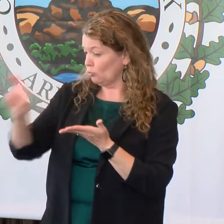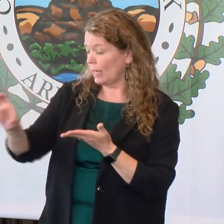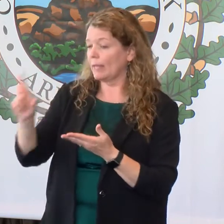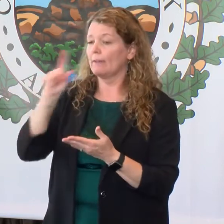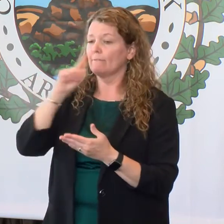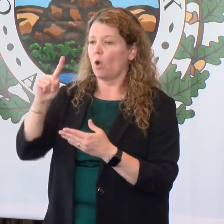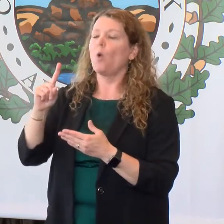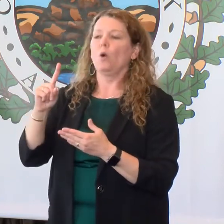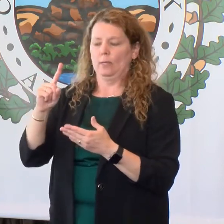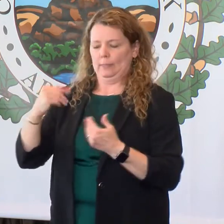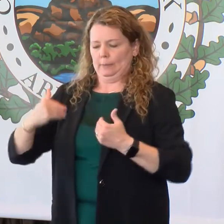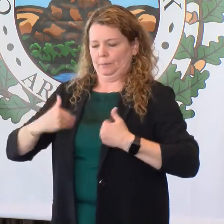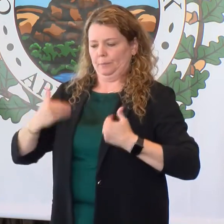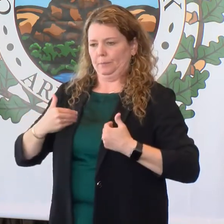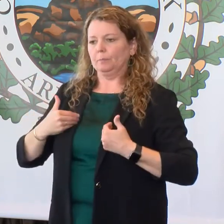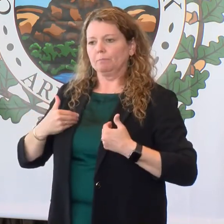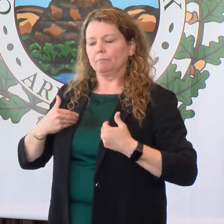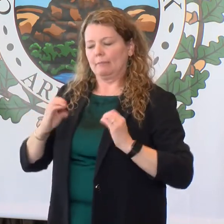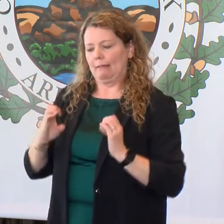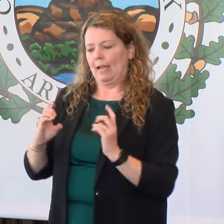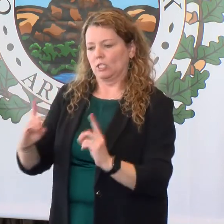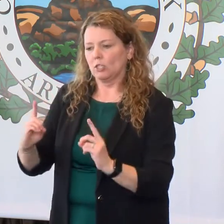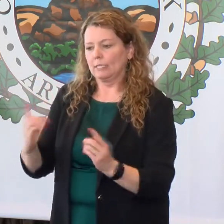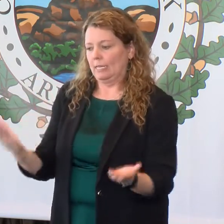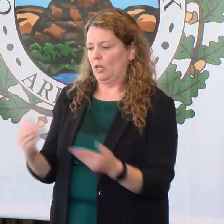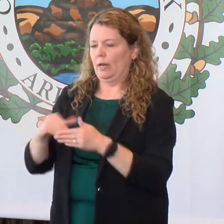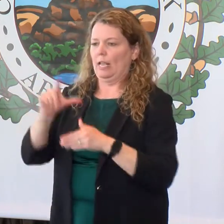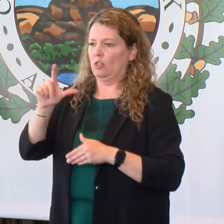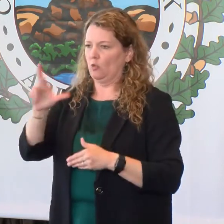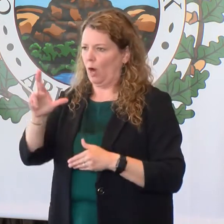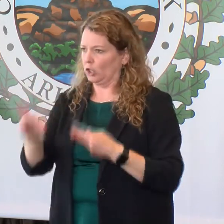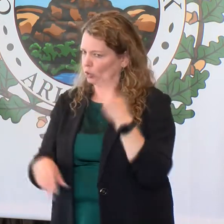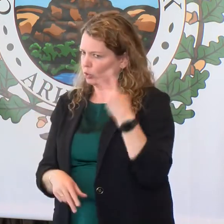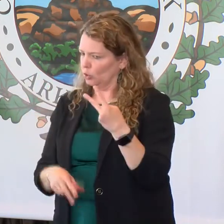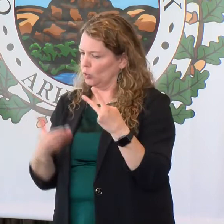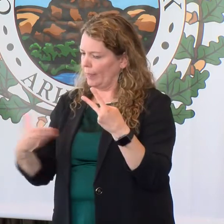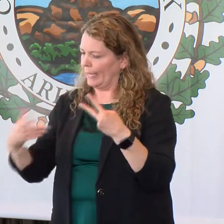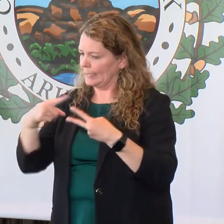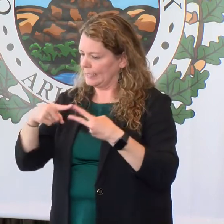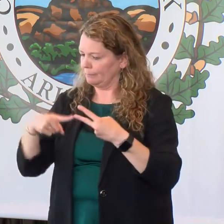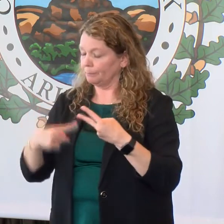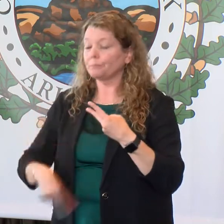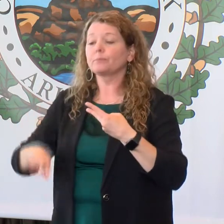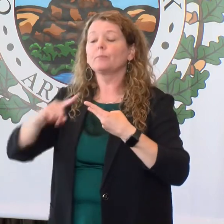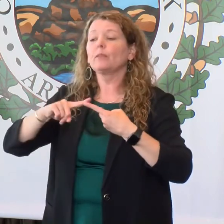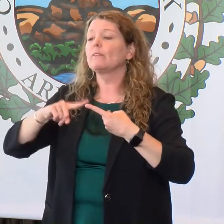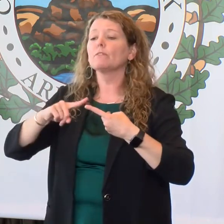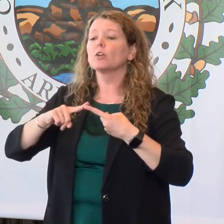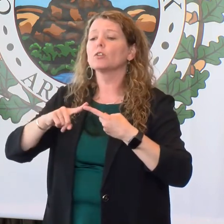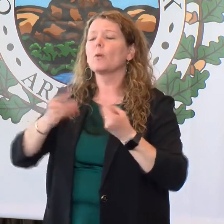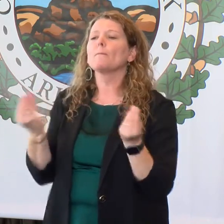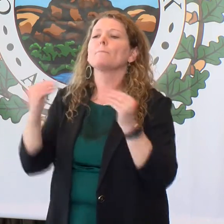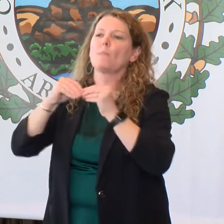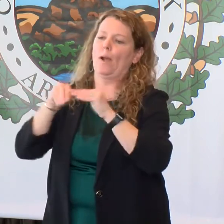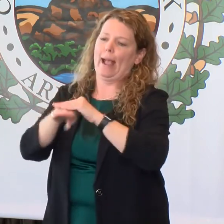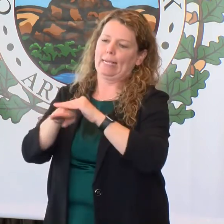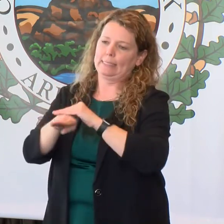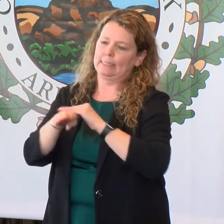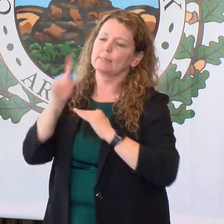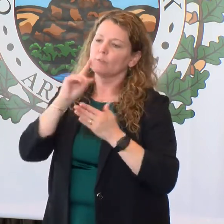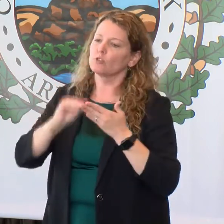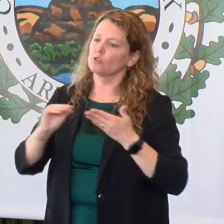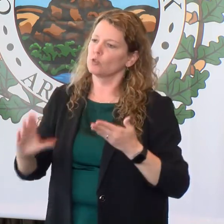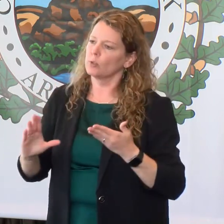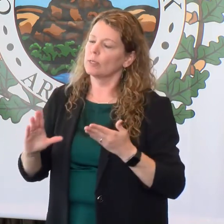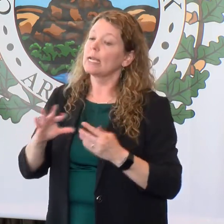education in Little Rock, really does try to do two big things. First, we provide more access for more students,